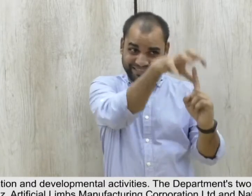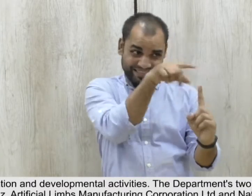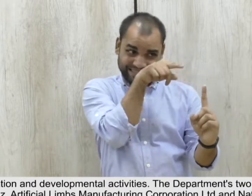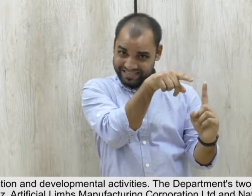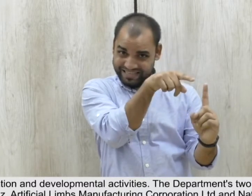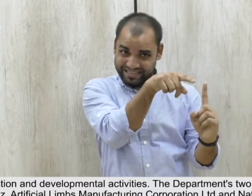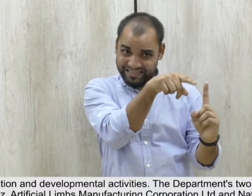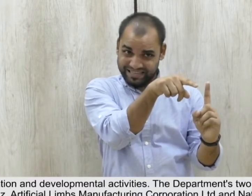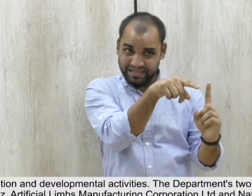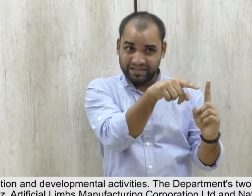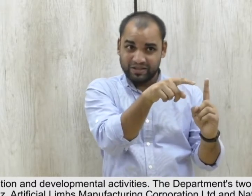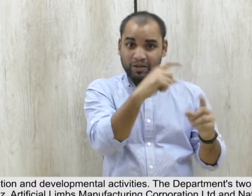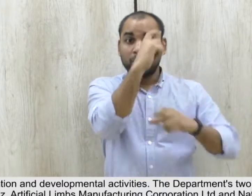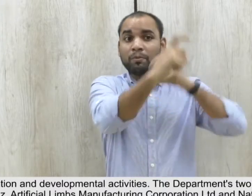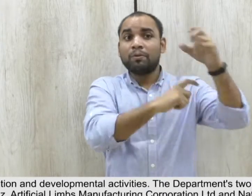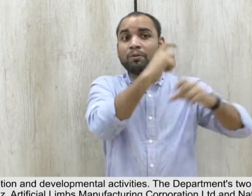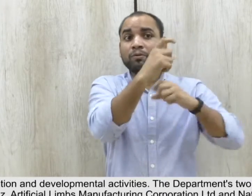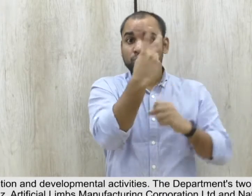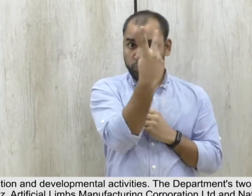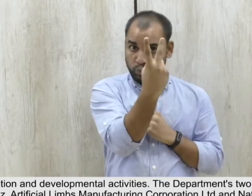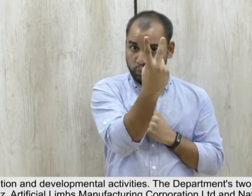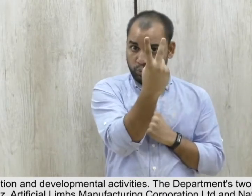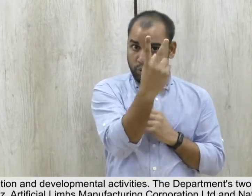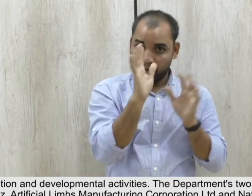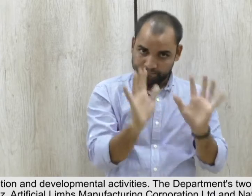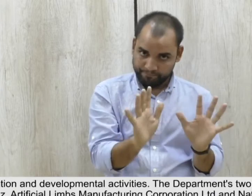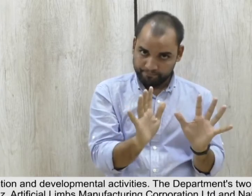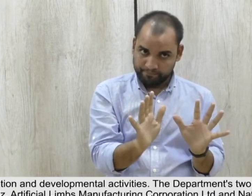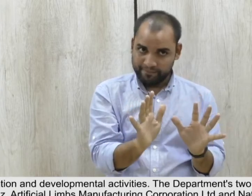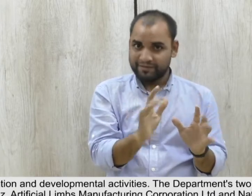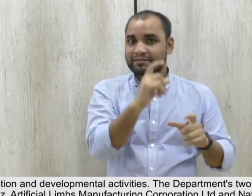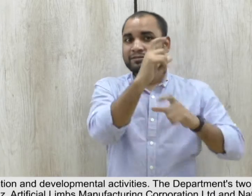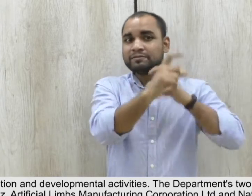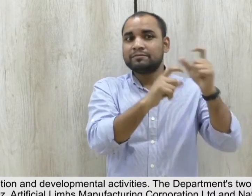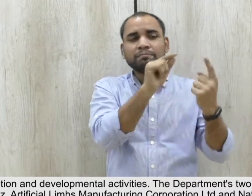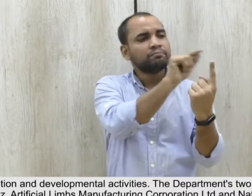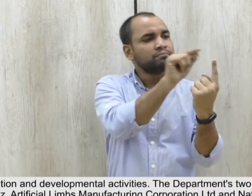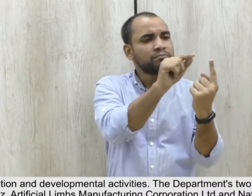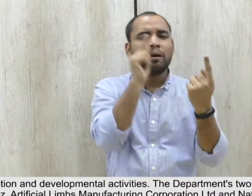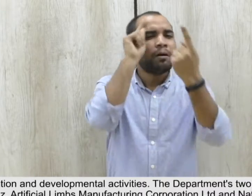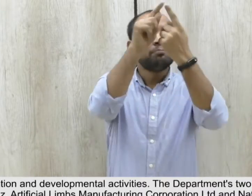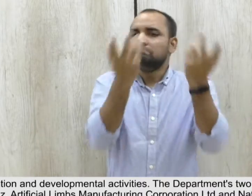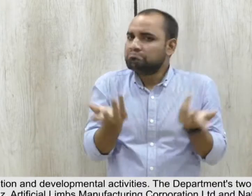The departments, two central public sector enterprises, viz.